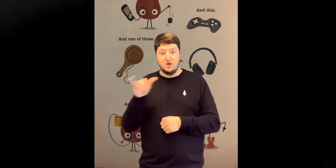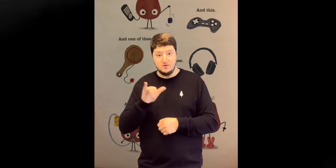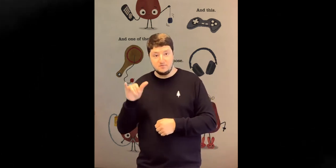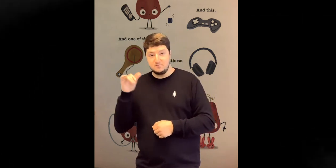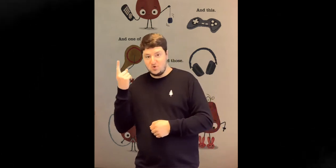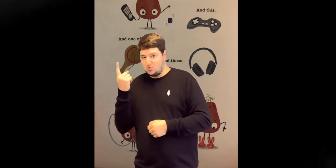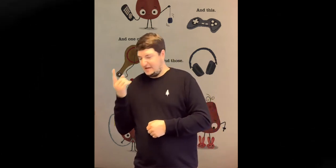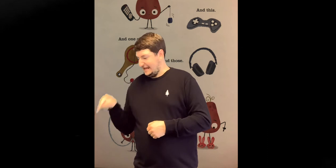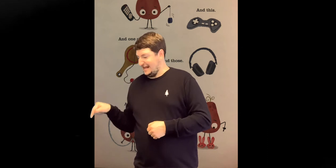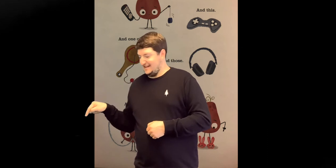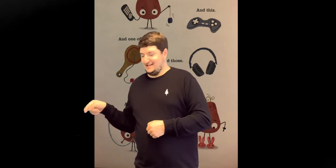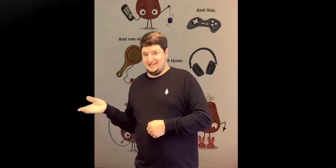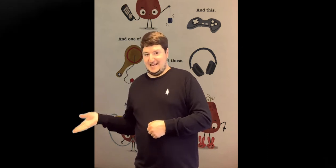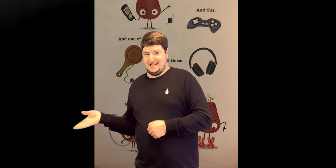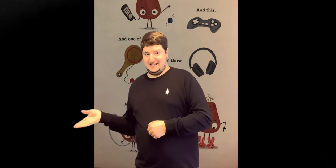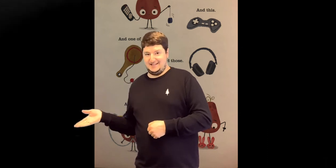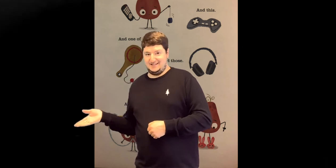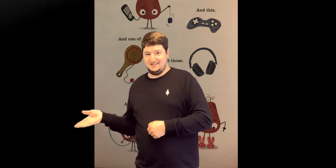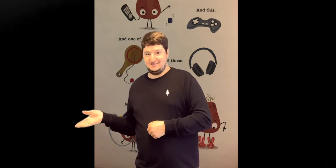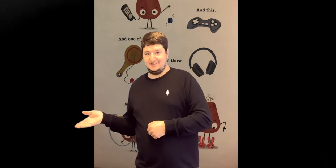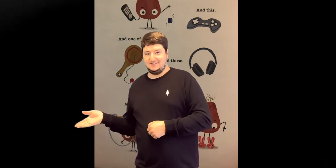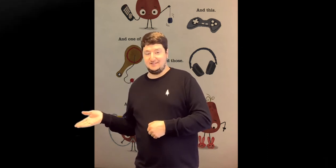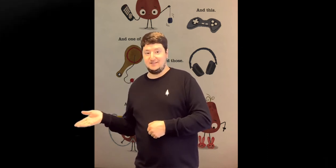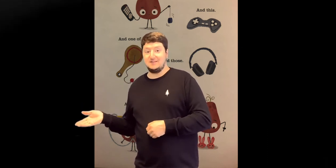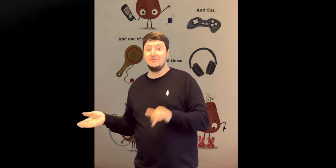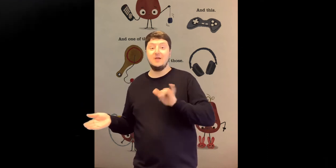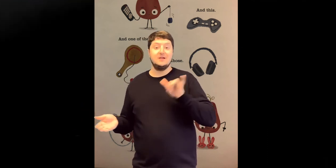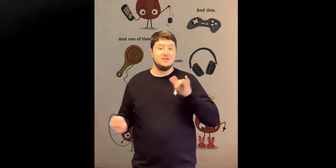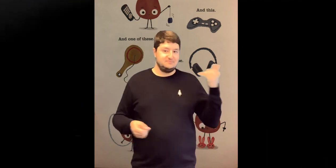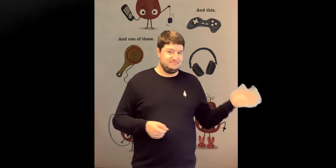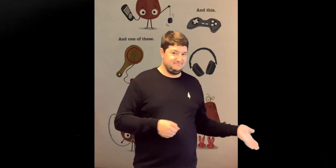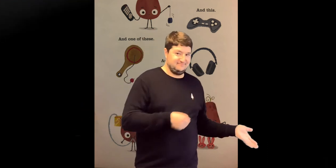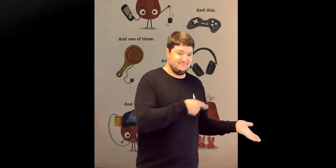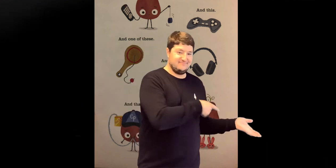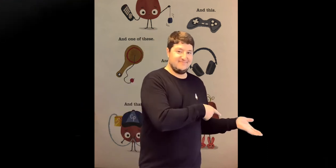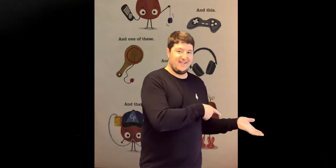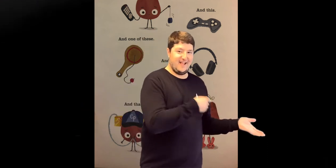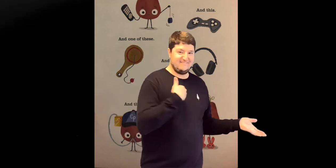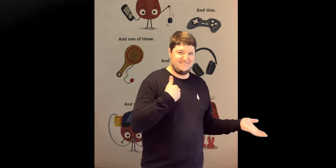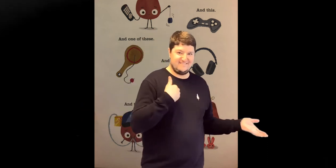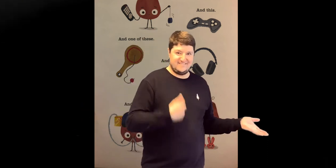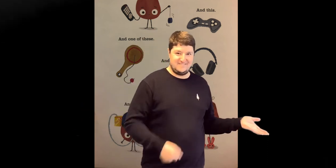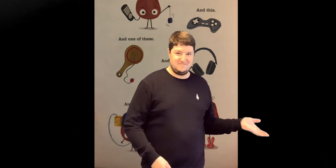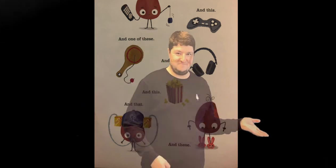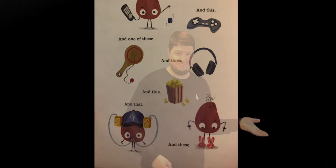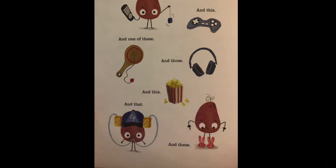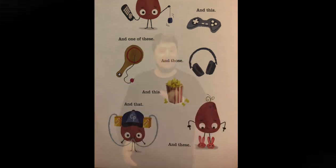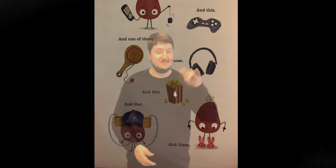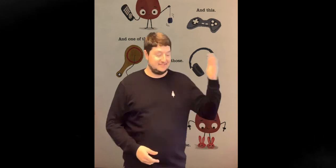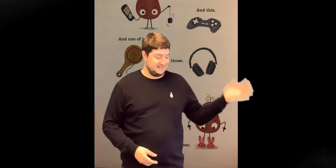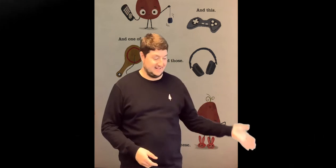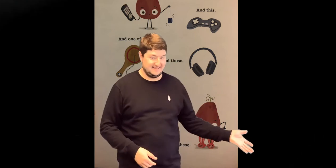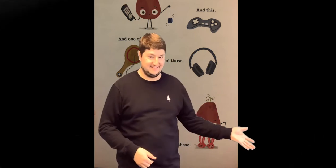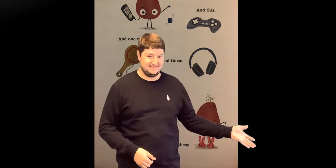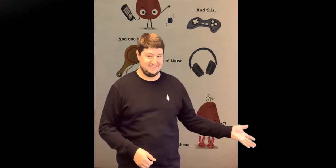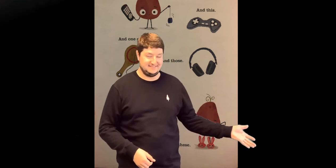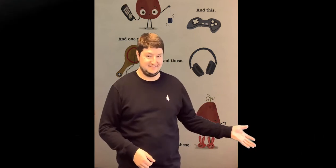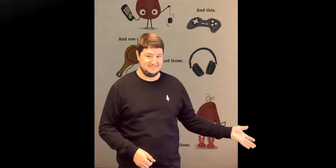And one of these And those And this